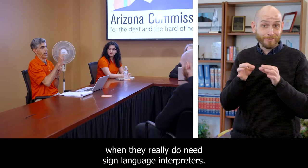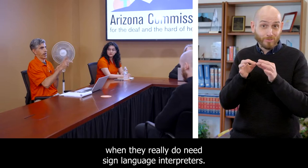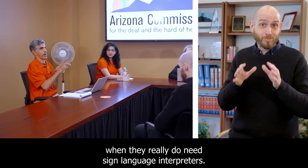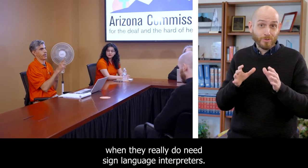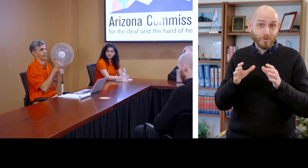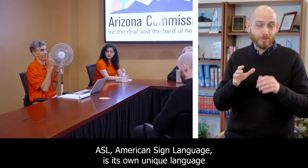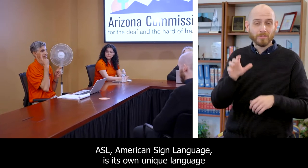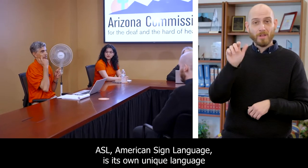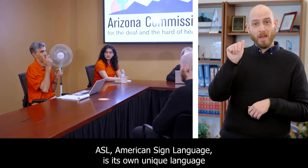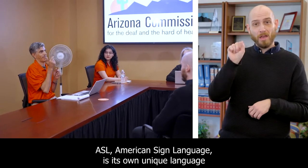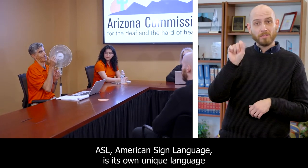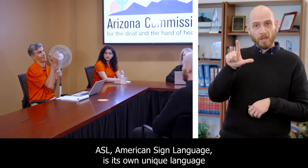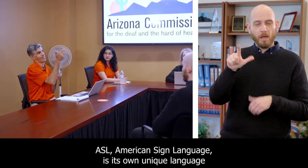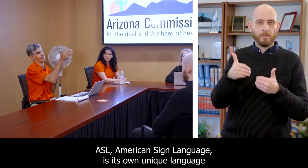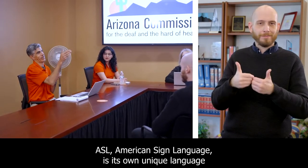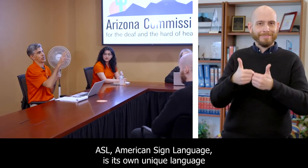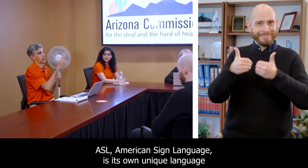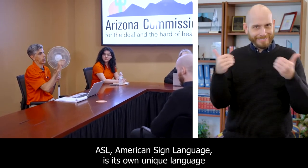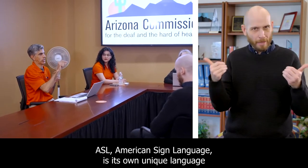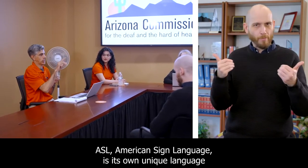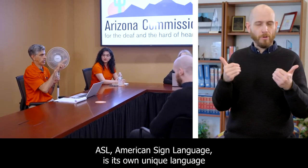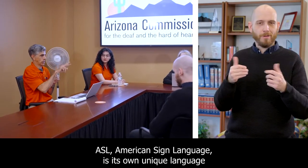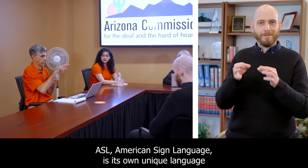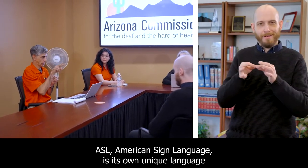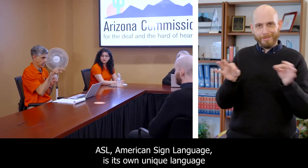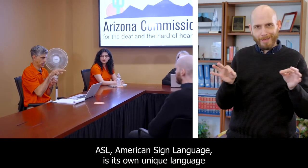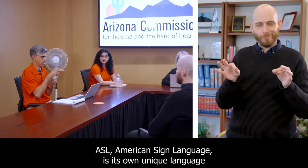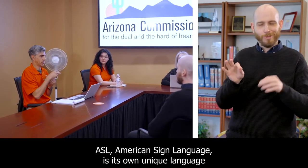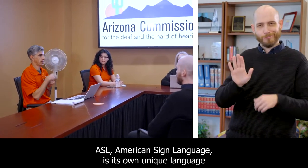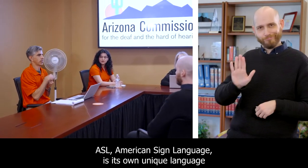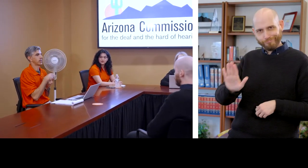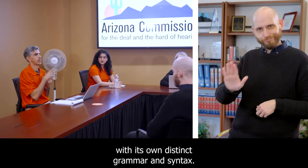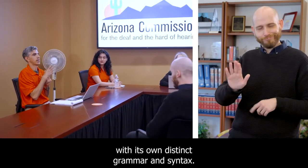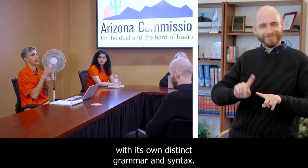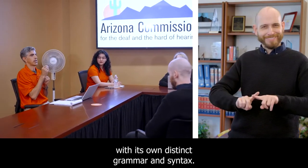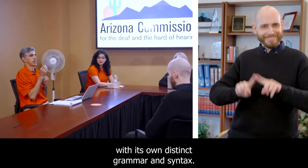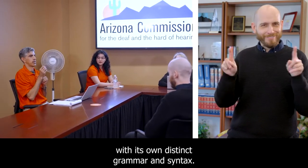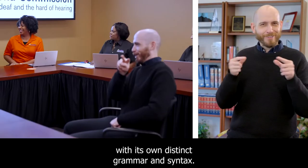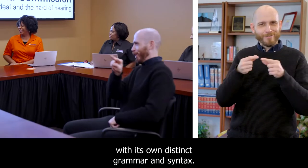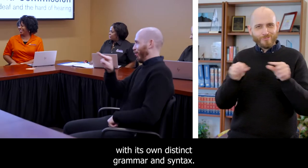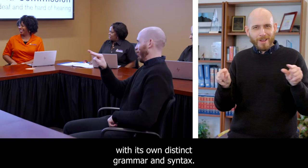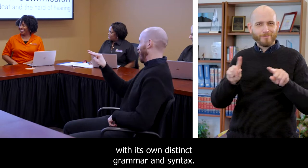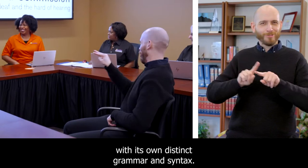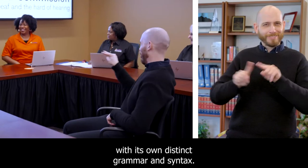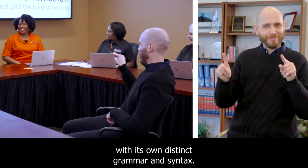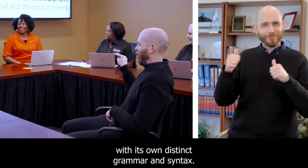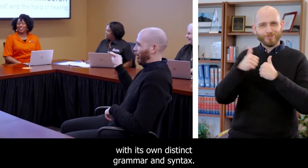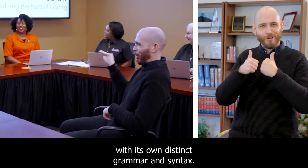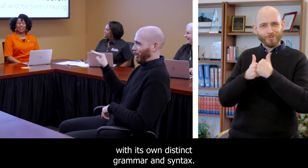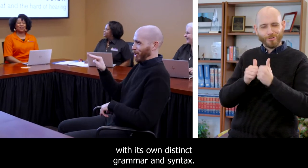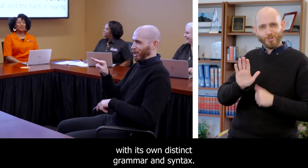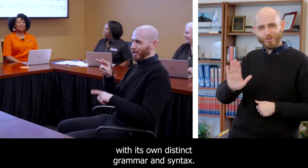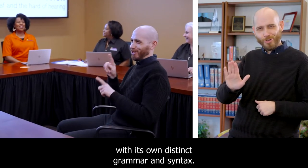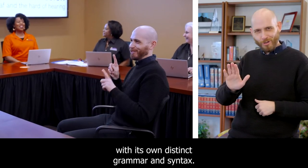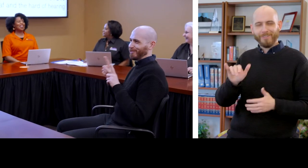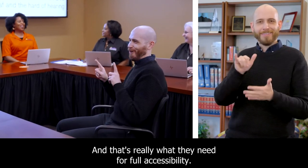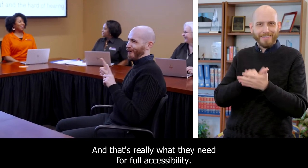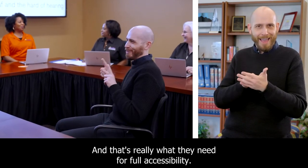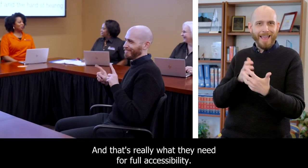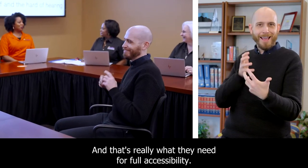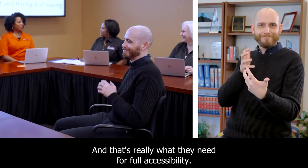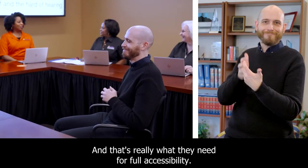language interpreters. ASL, American Sign Language, is its own unique language with its own distinct grammar and syntax,